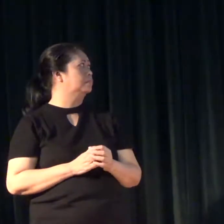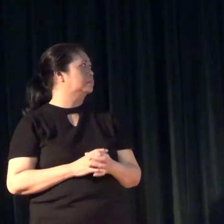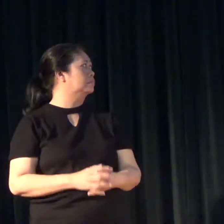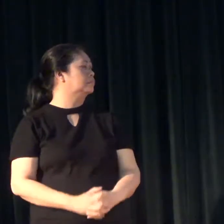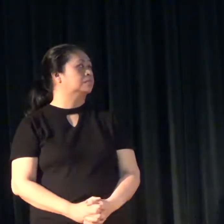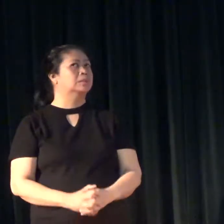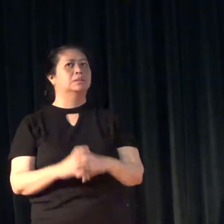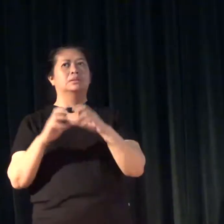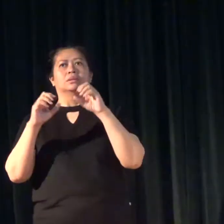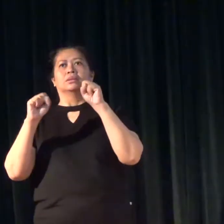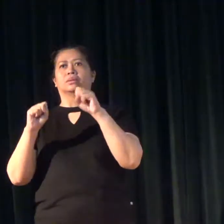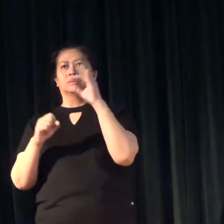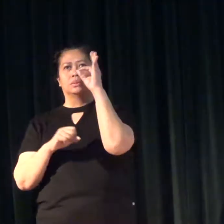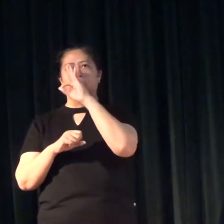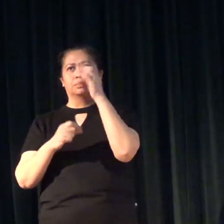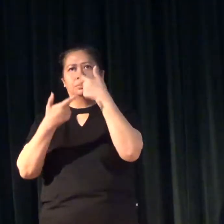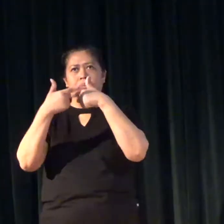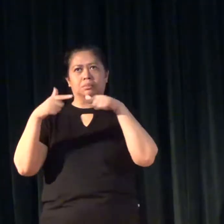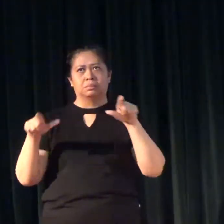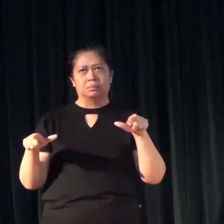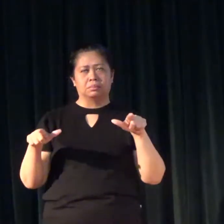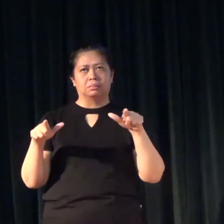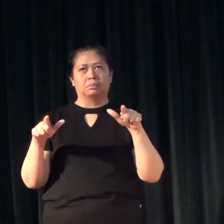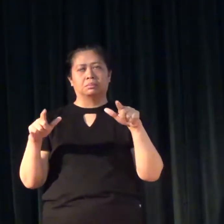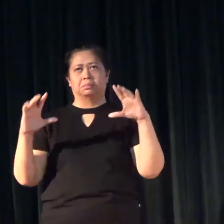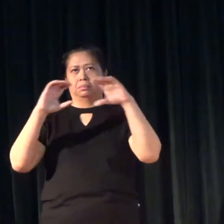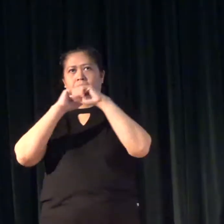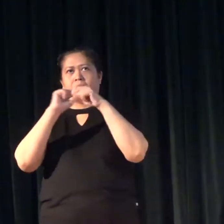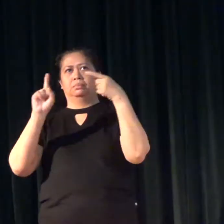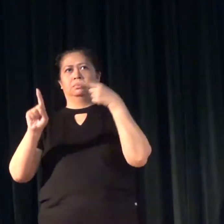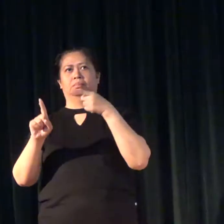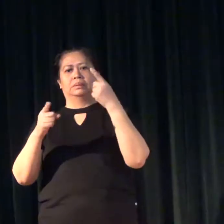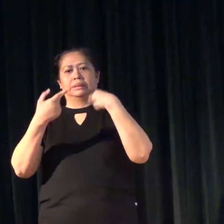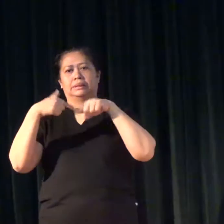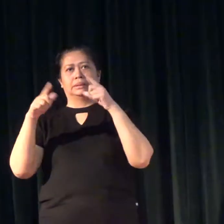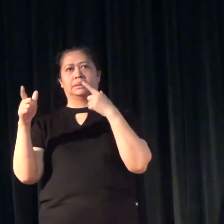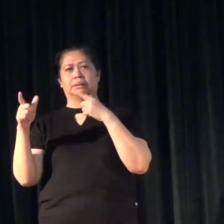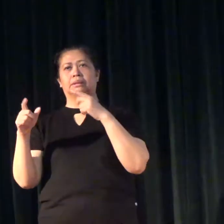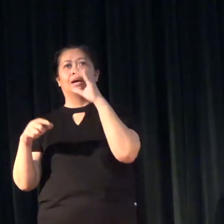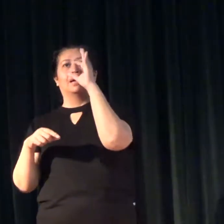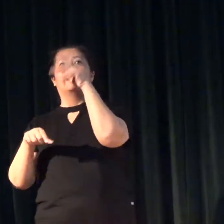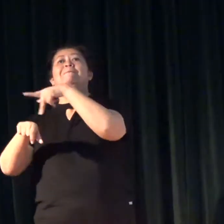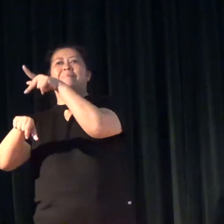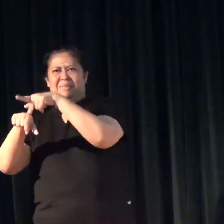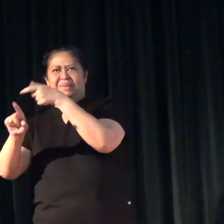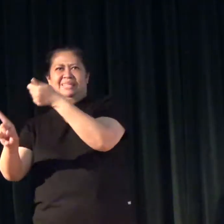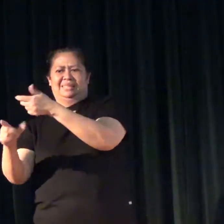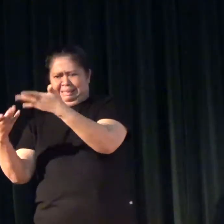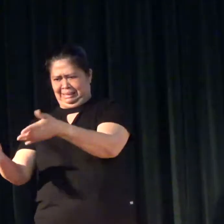So Filipino sign language, to put it simply, is sign language of the Philippines.